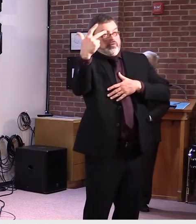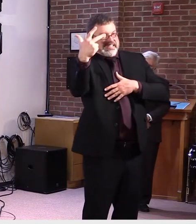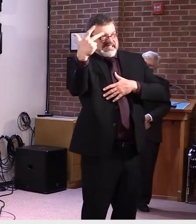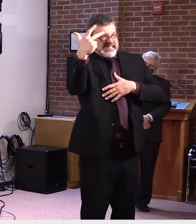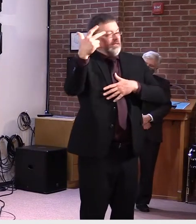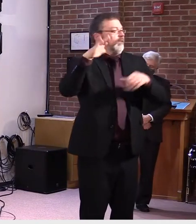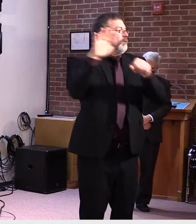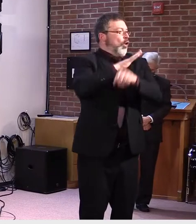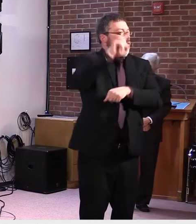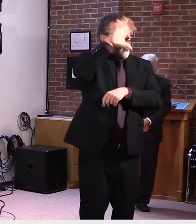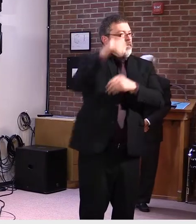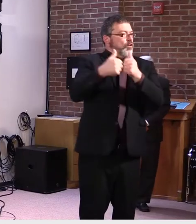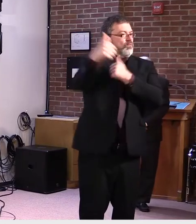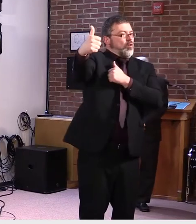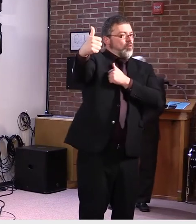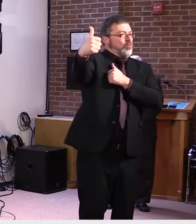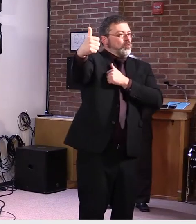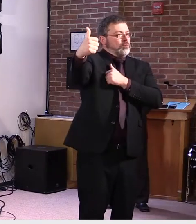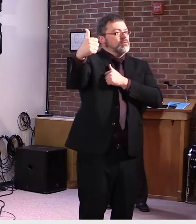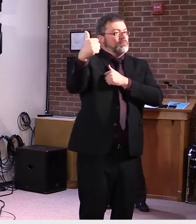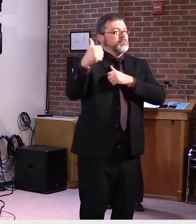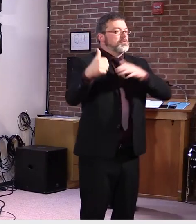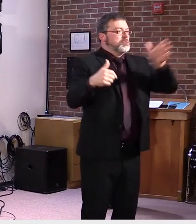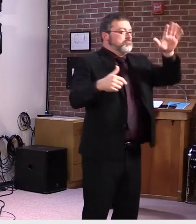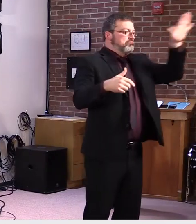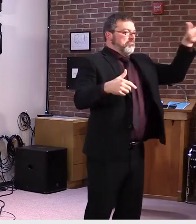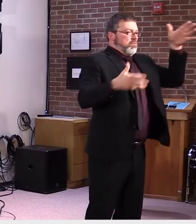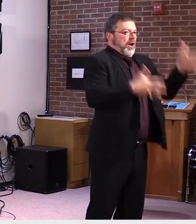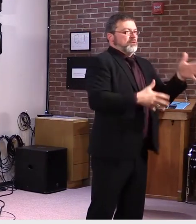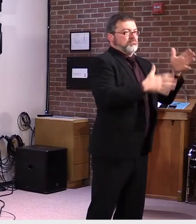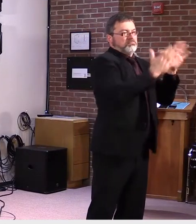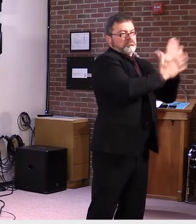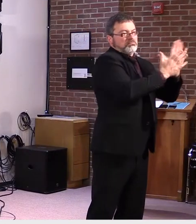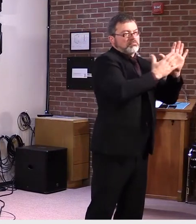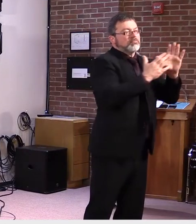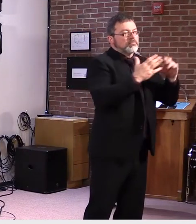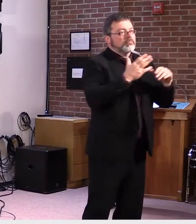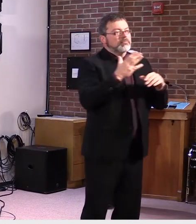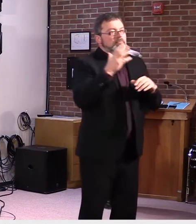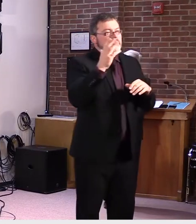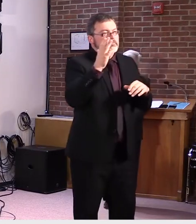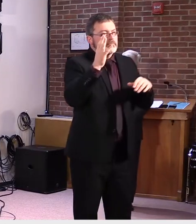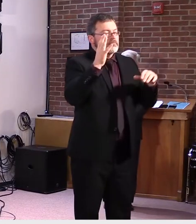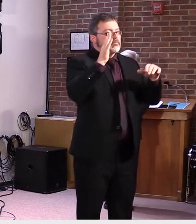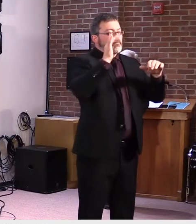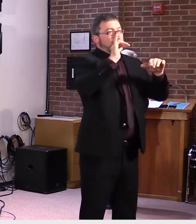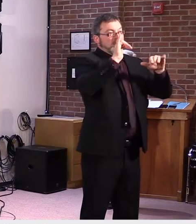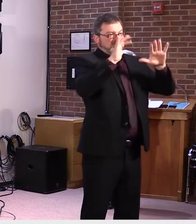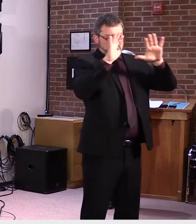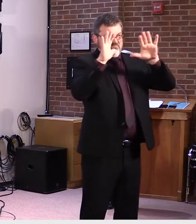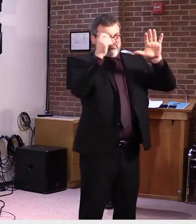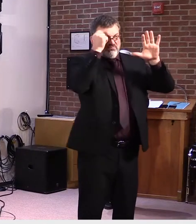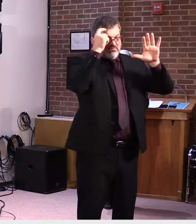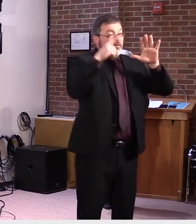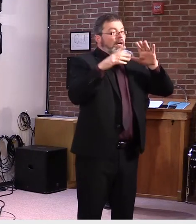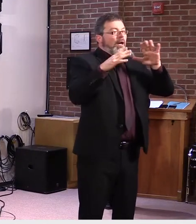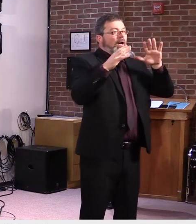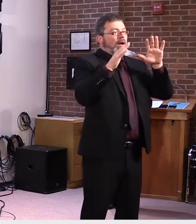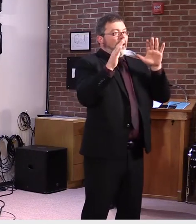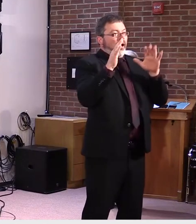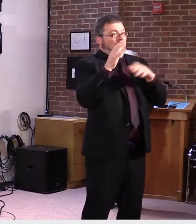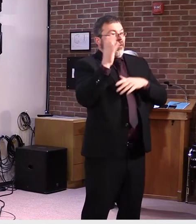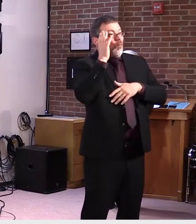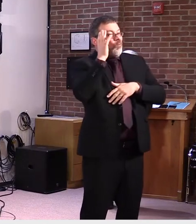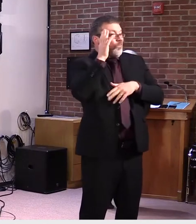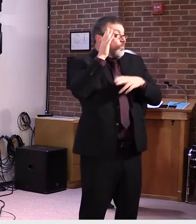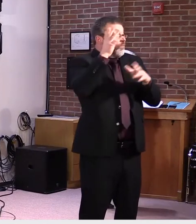Hybrid learning is taking several forms. 75 percent of these districts that responded are having two days a week in-person and three